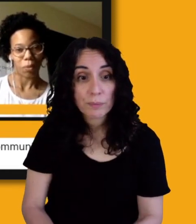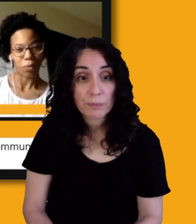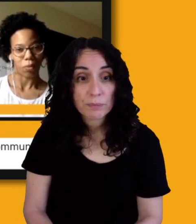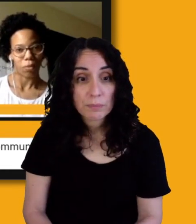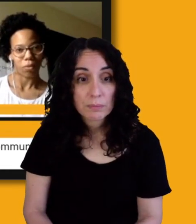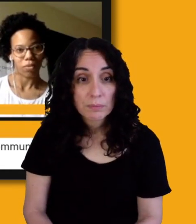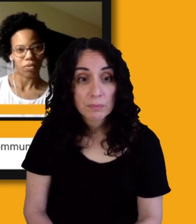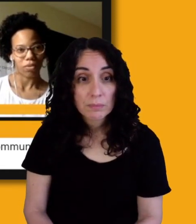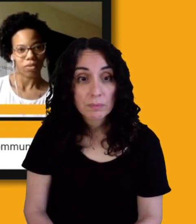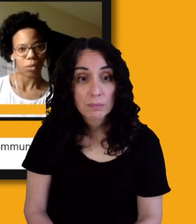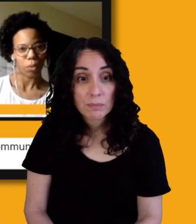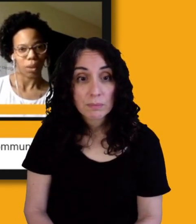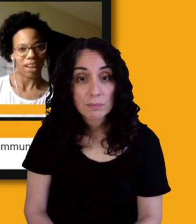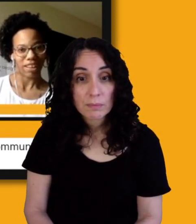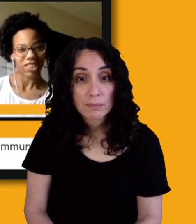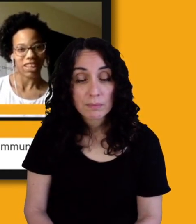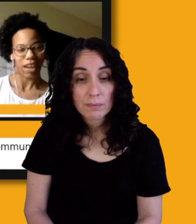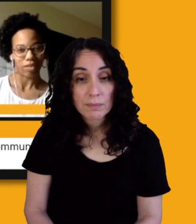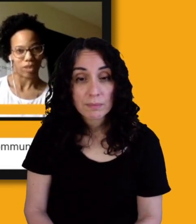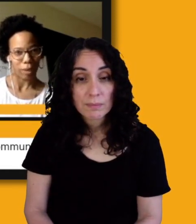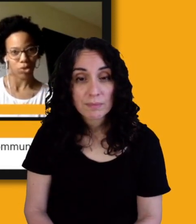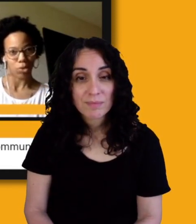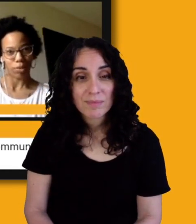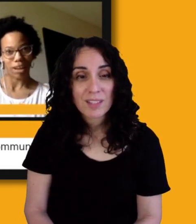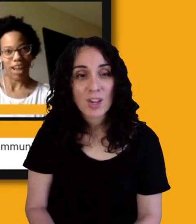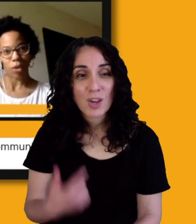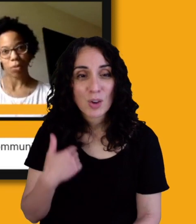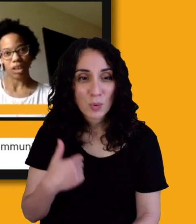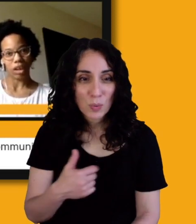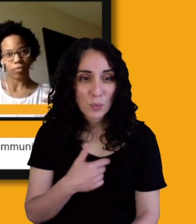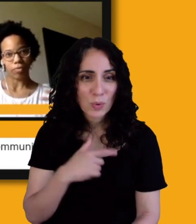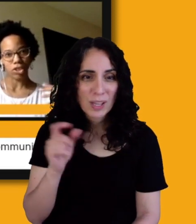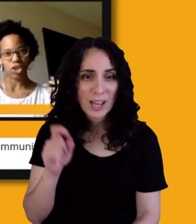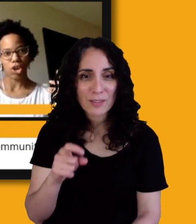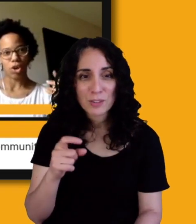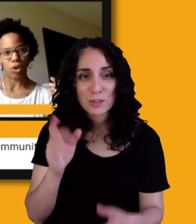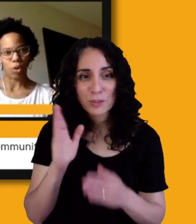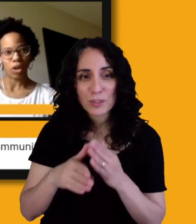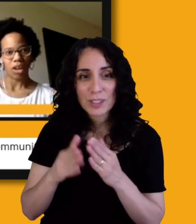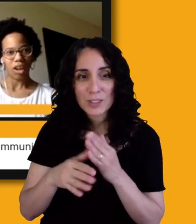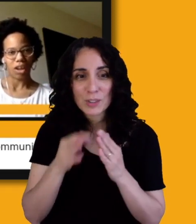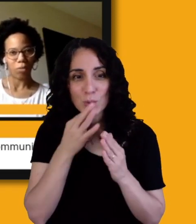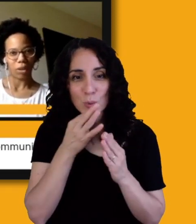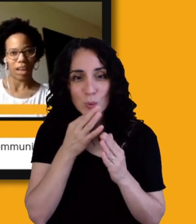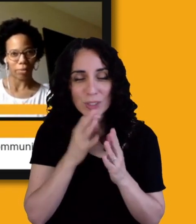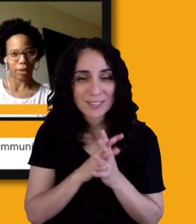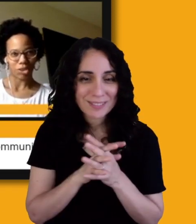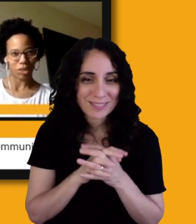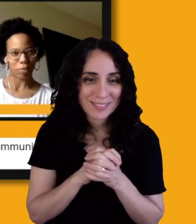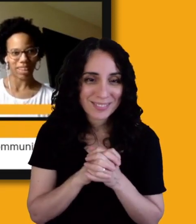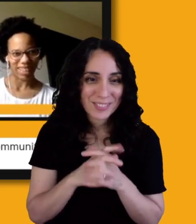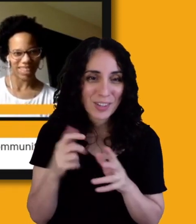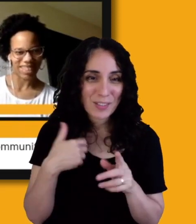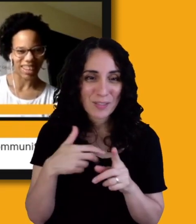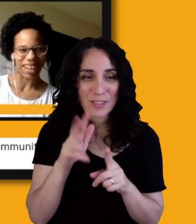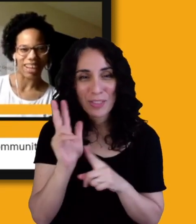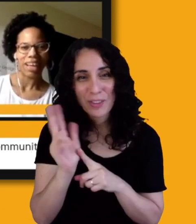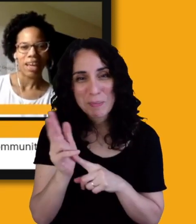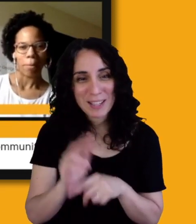about that. We actually have to wrap soon, but I would love to know, we have about three minutes, but